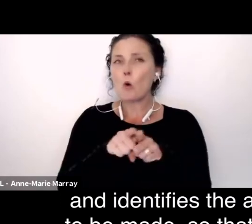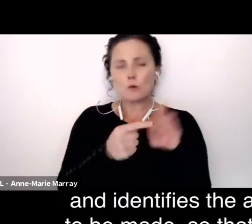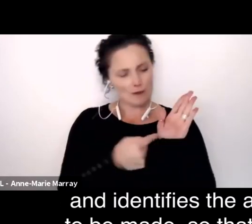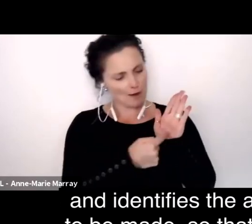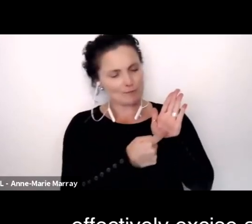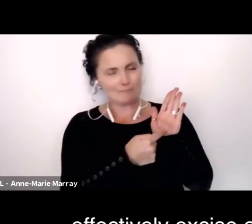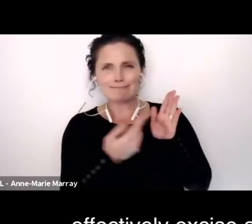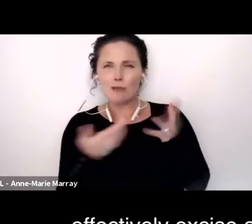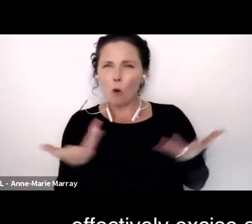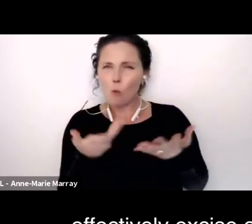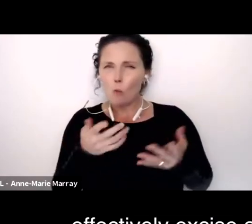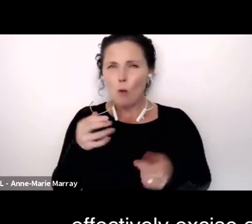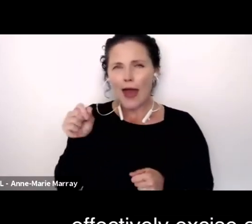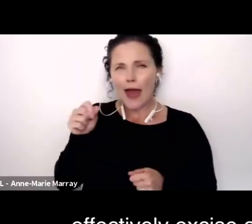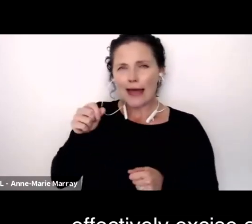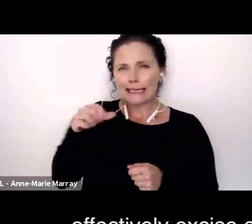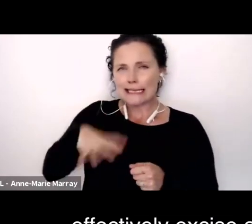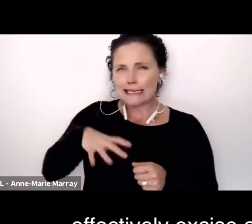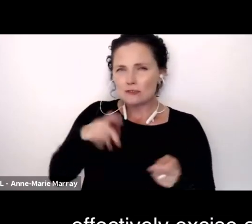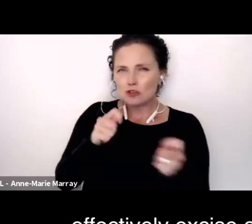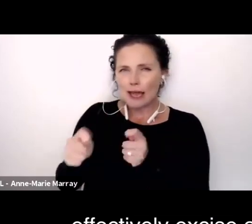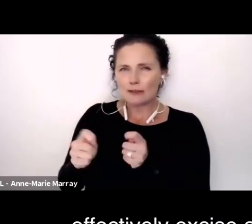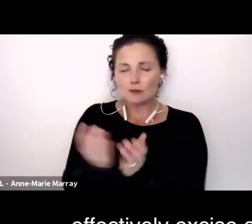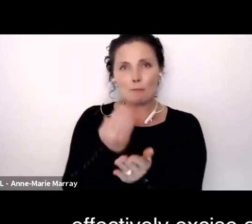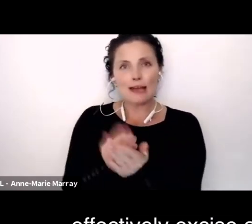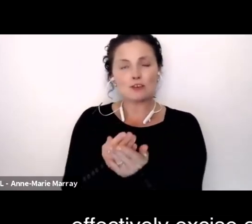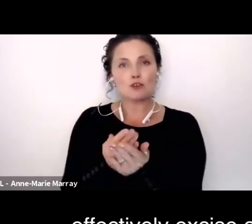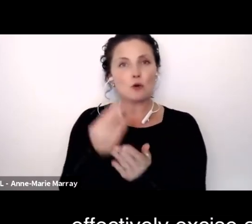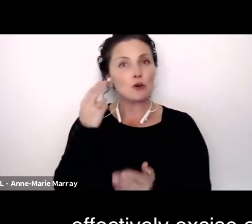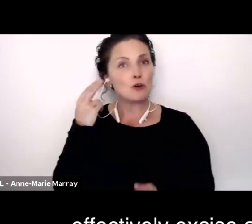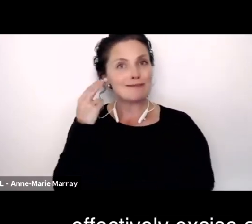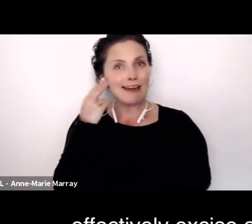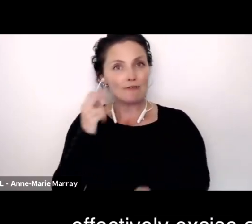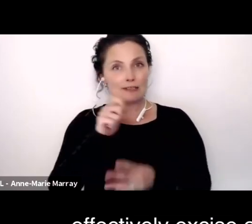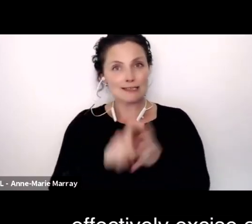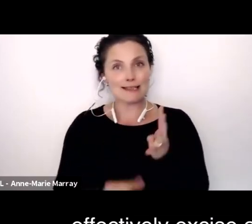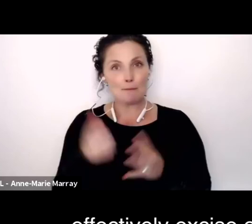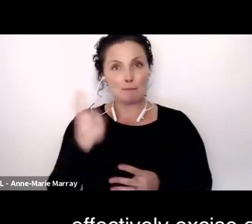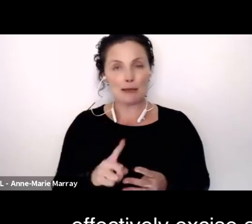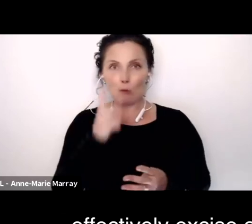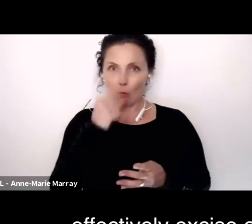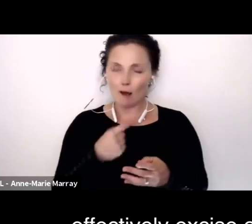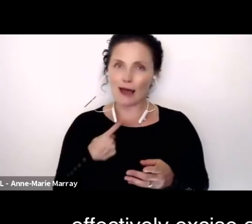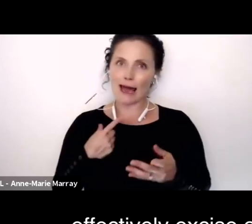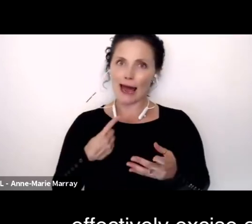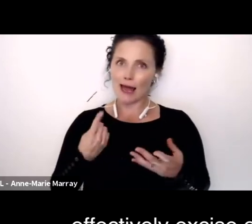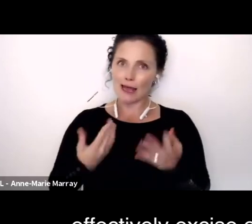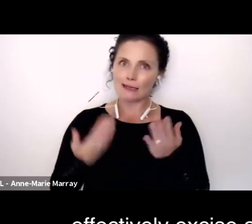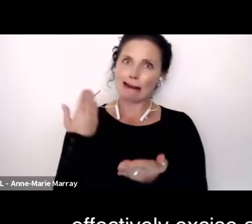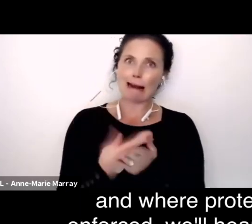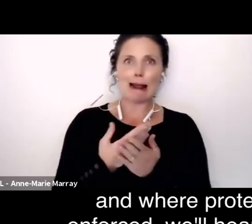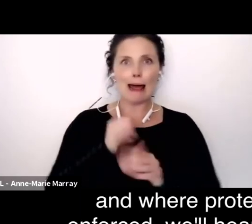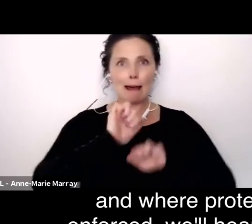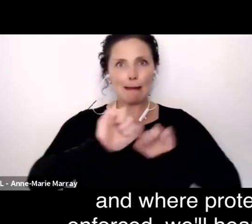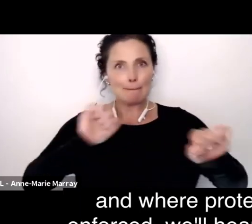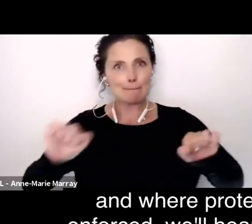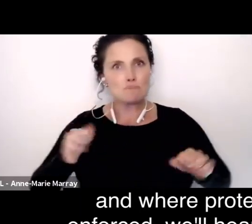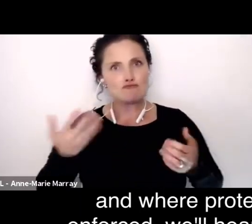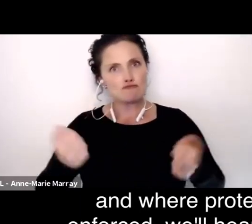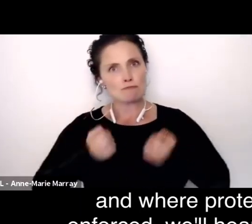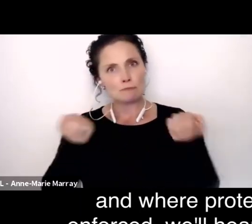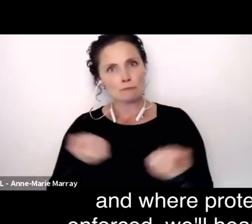so that deaf and disabled people can effectively exercise our rights, and areas where our rights have been